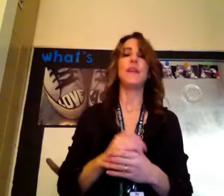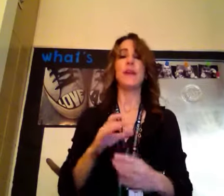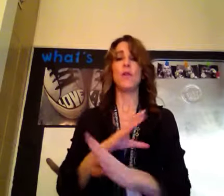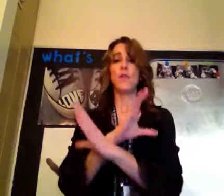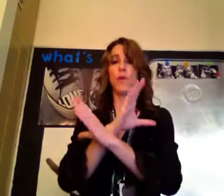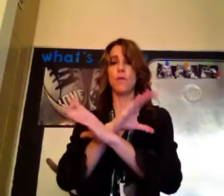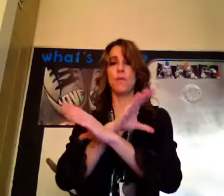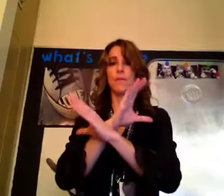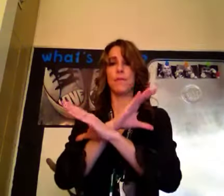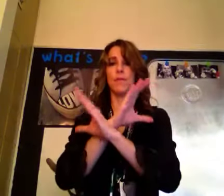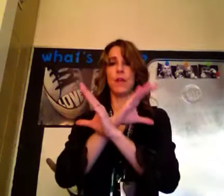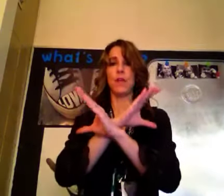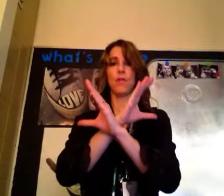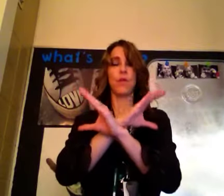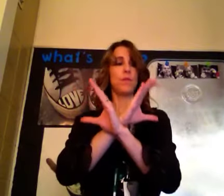video phone, video phone.